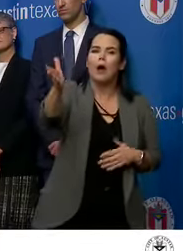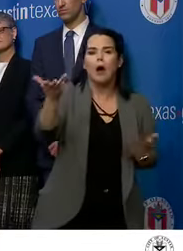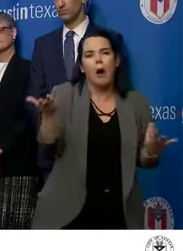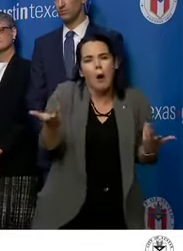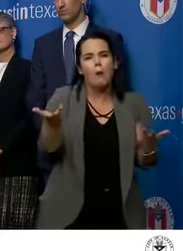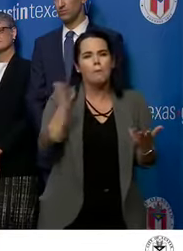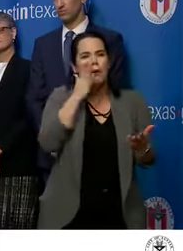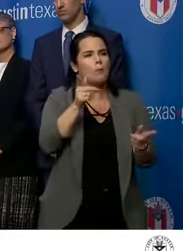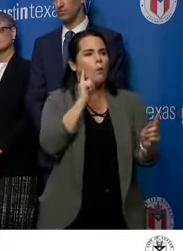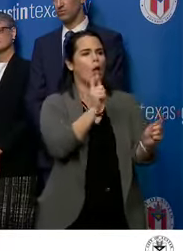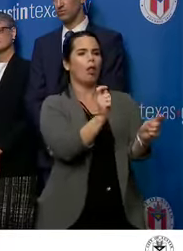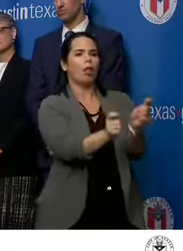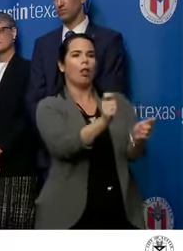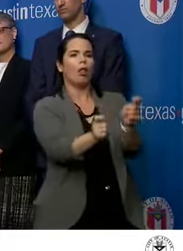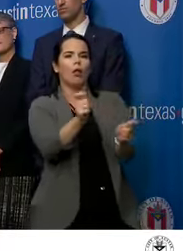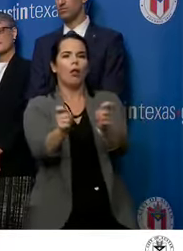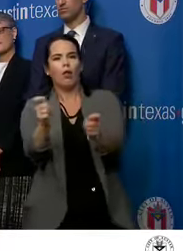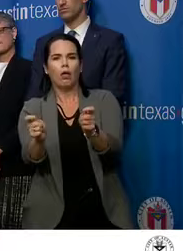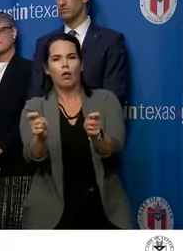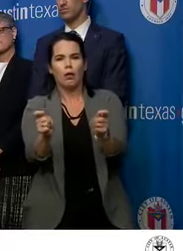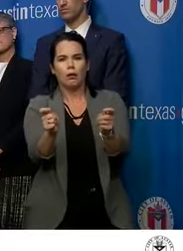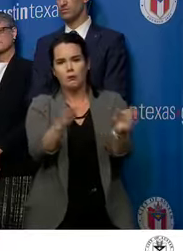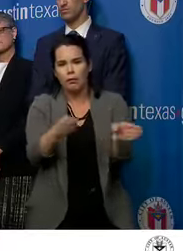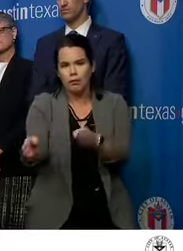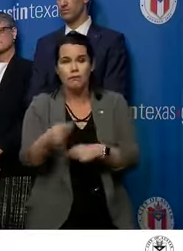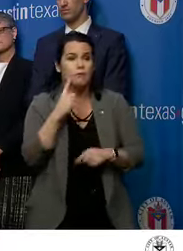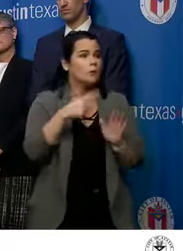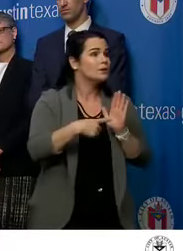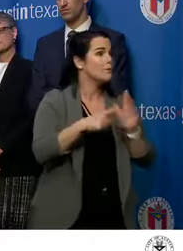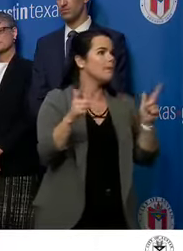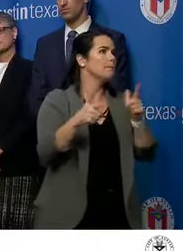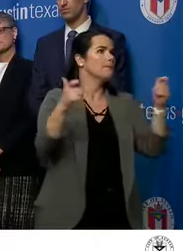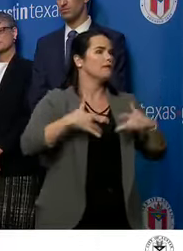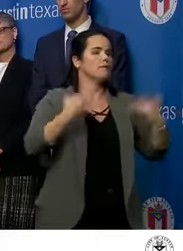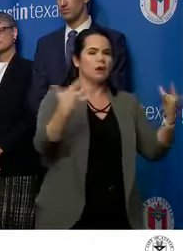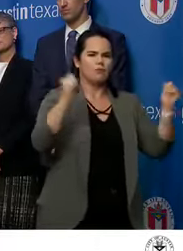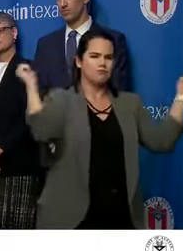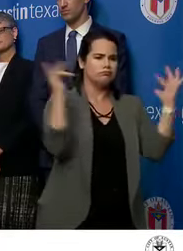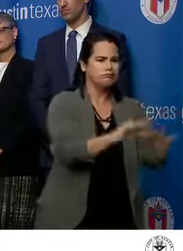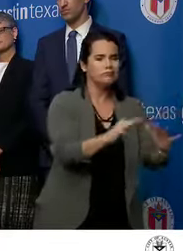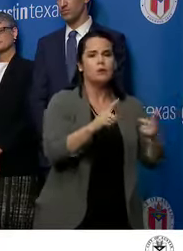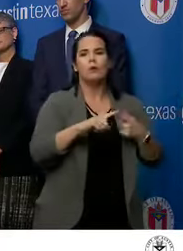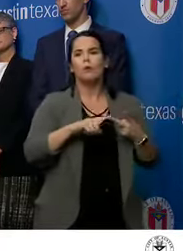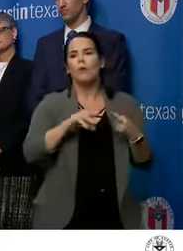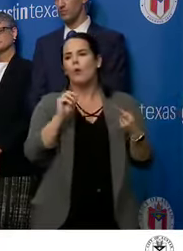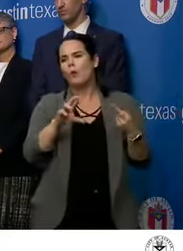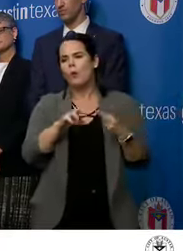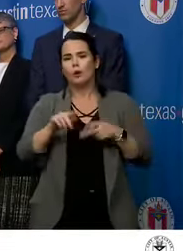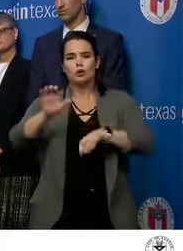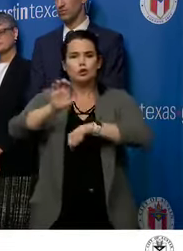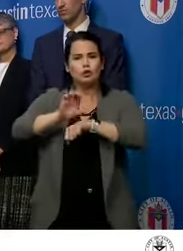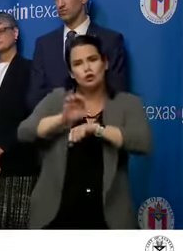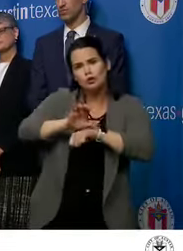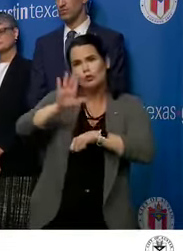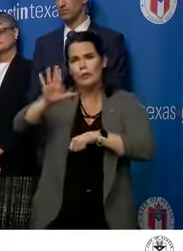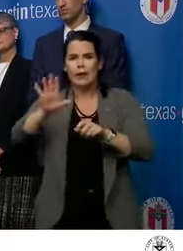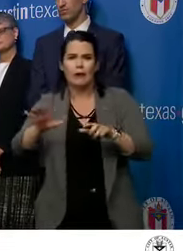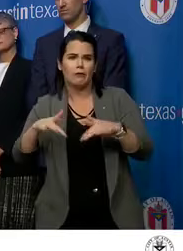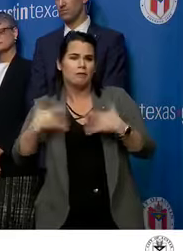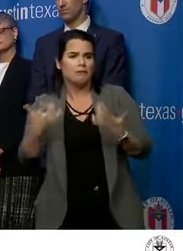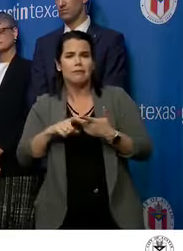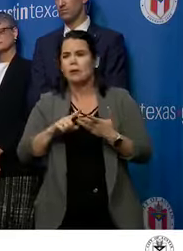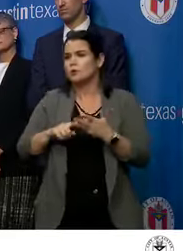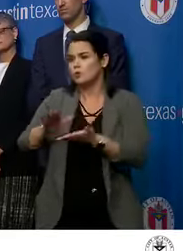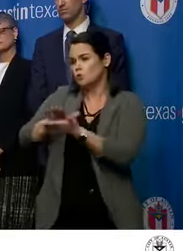threat of this disease. That could be modifications to public gatherings. That could be modifications to church practices or school